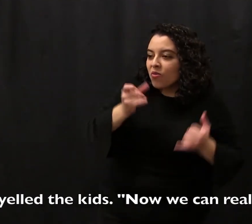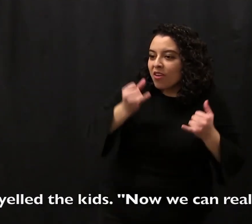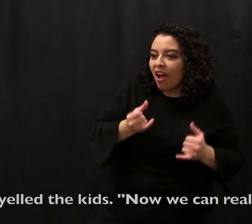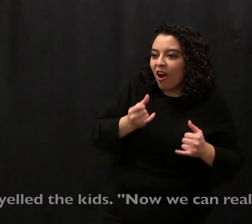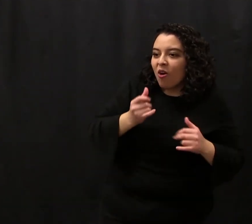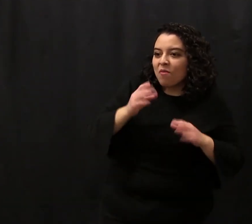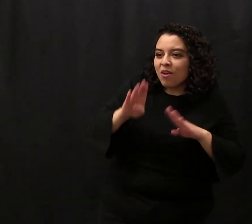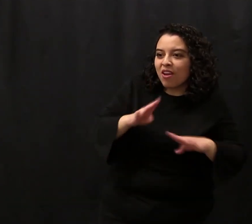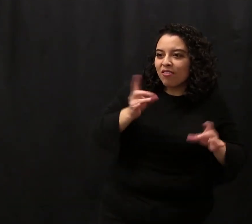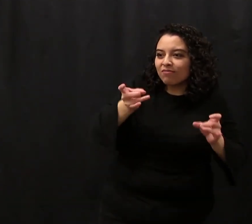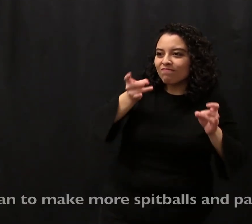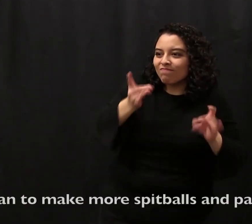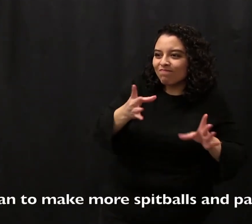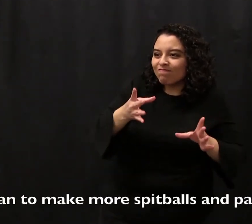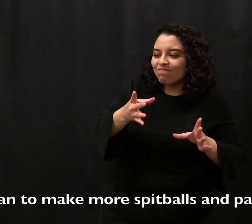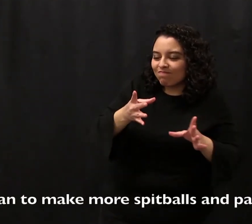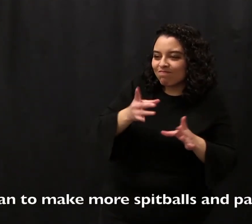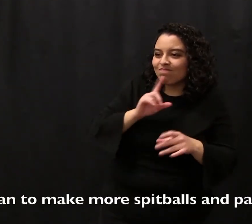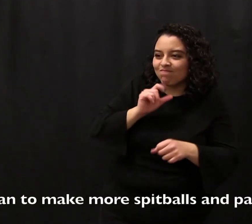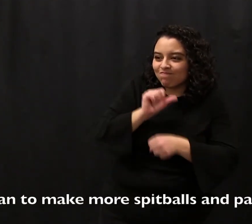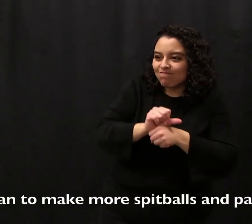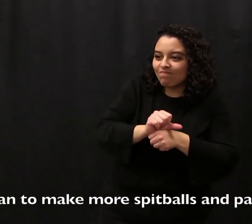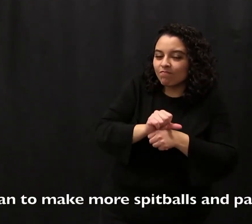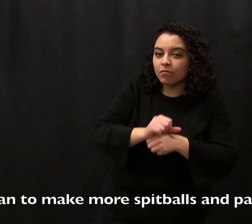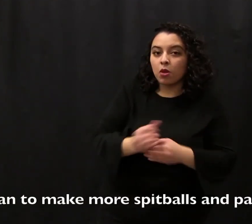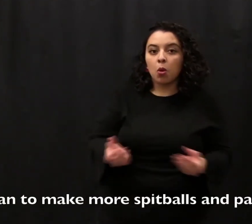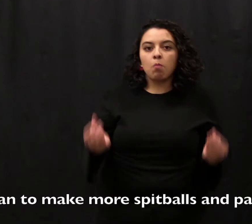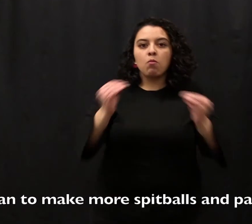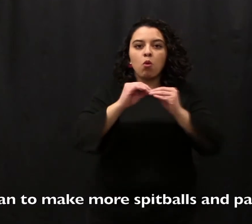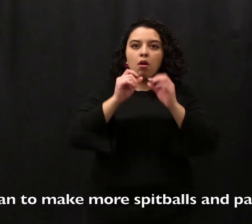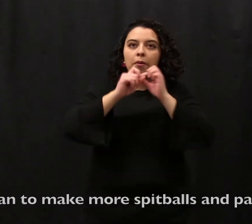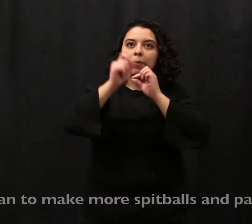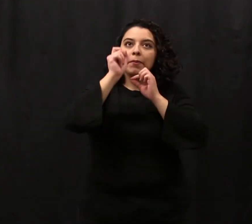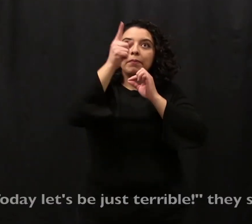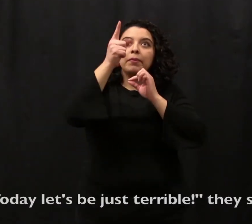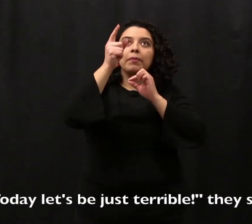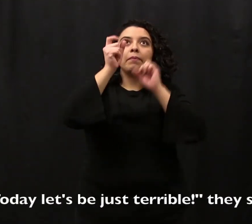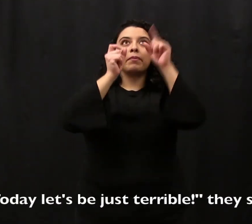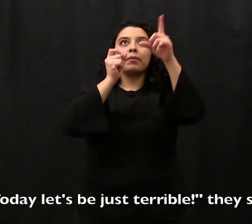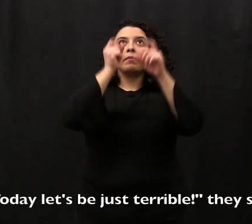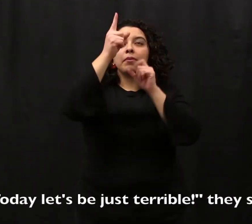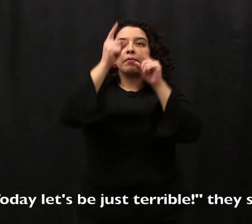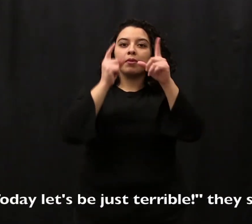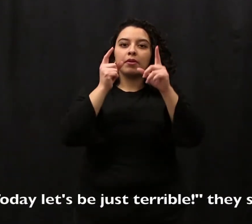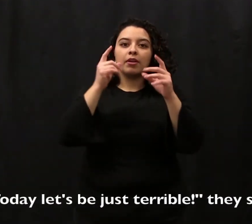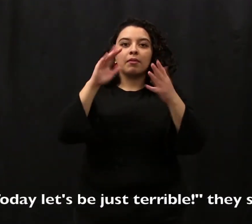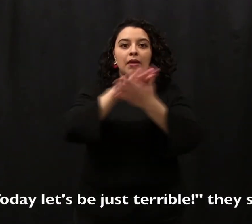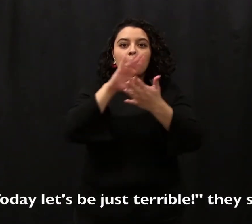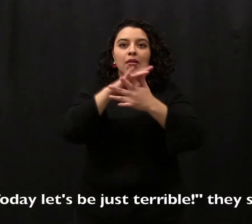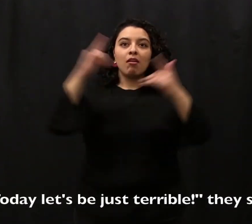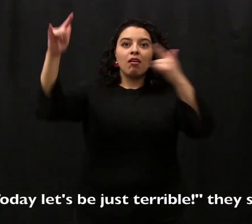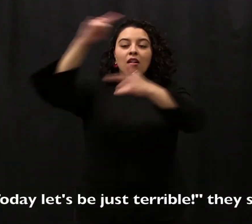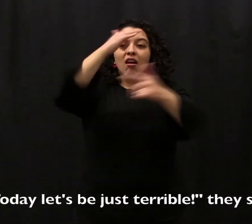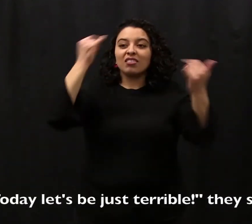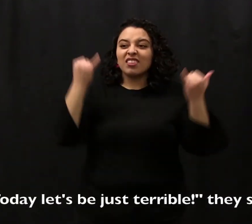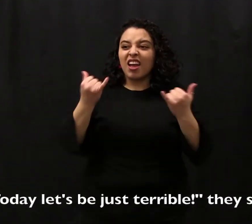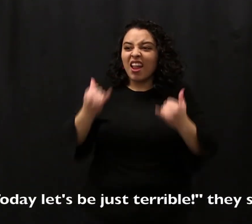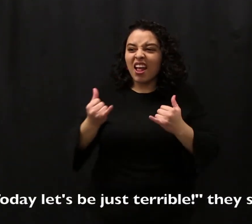up. They began to make more spitballs and paper planes. Today let's just be terrible, they